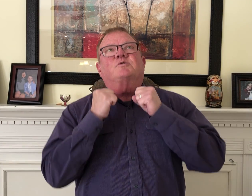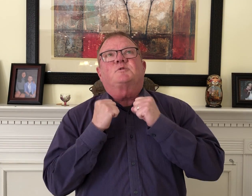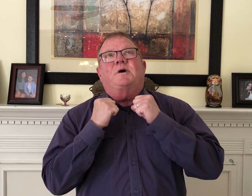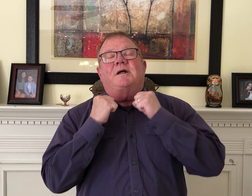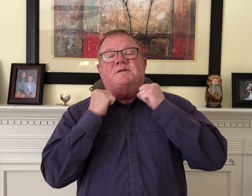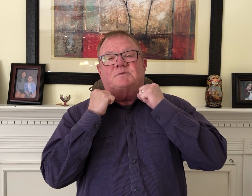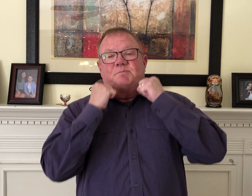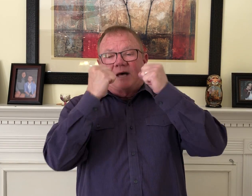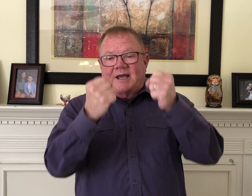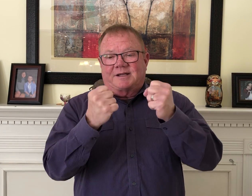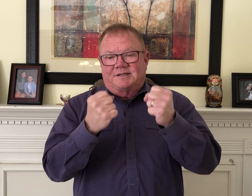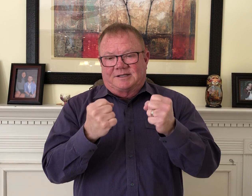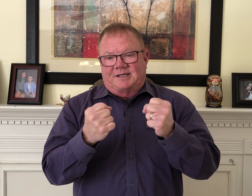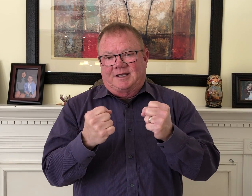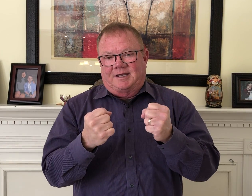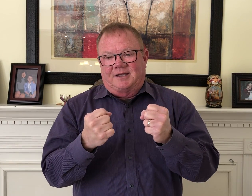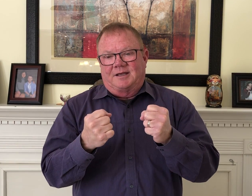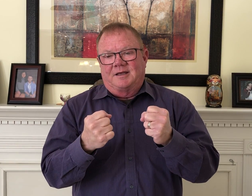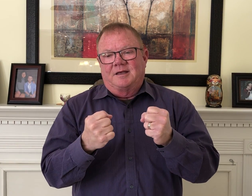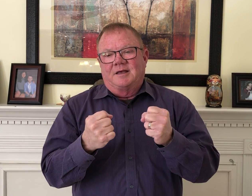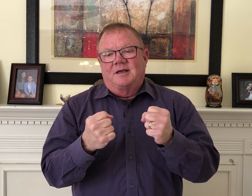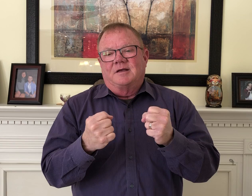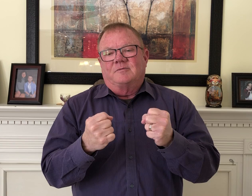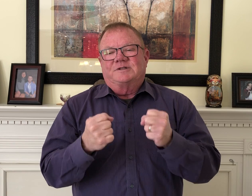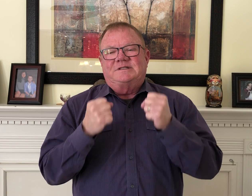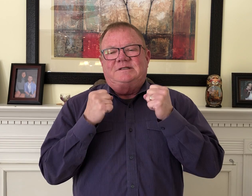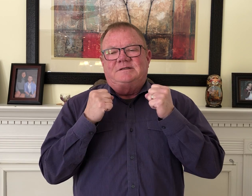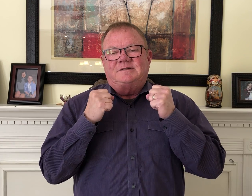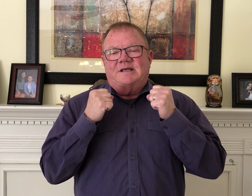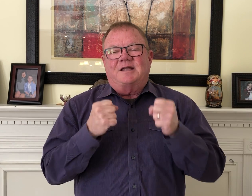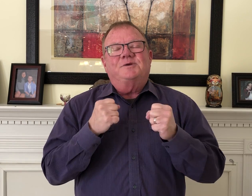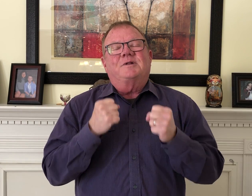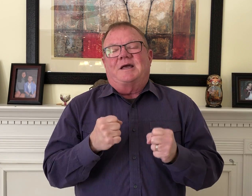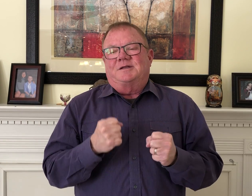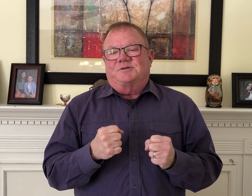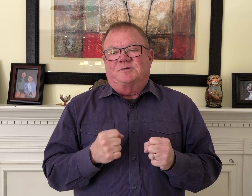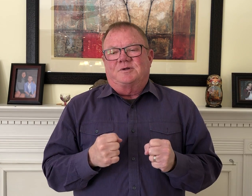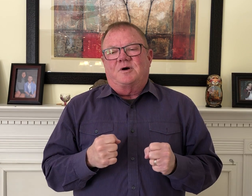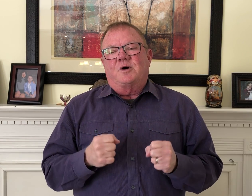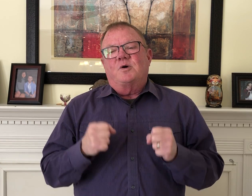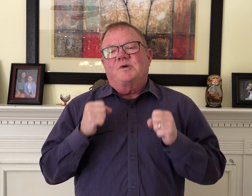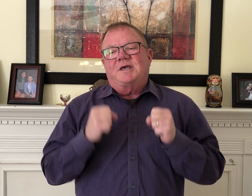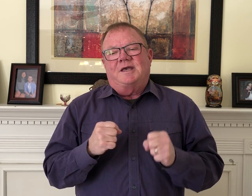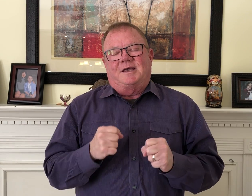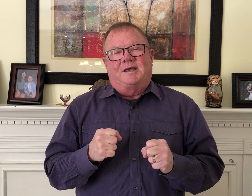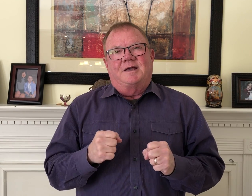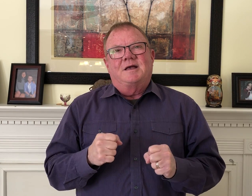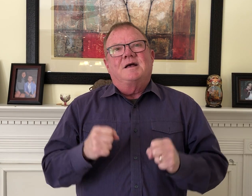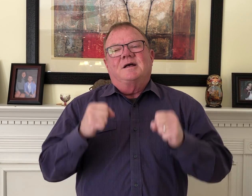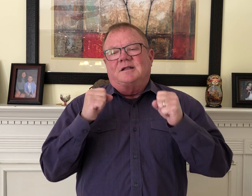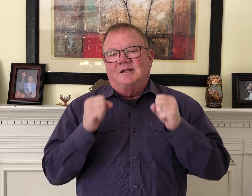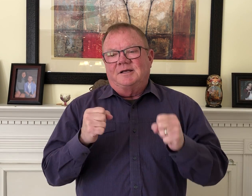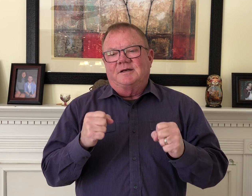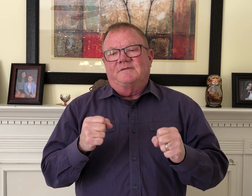response back to the king was Daniel answered, O king, live